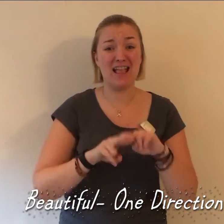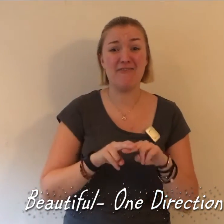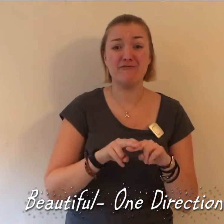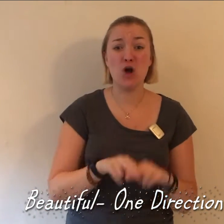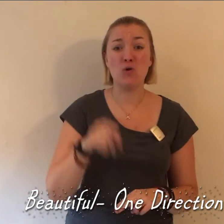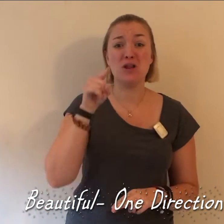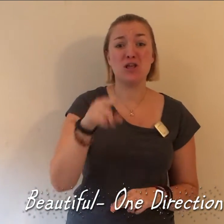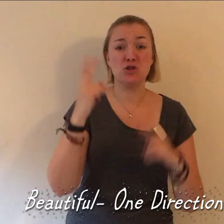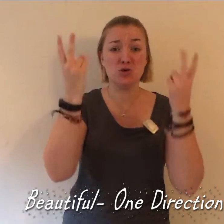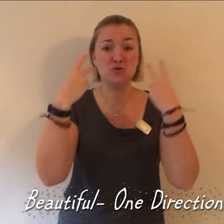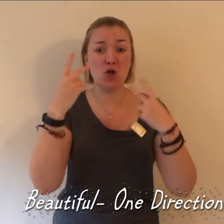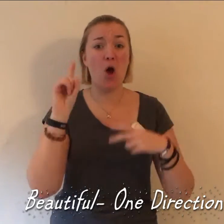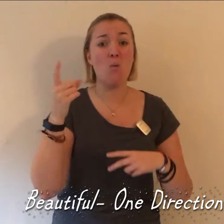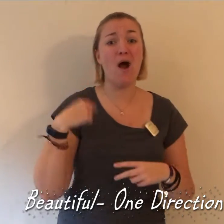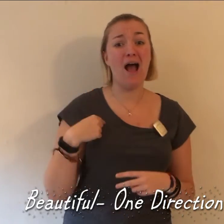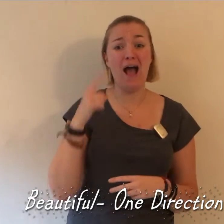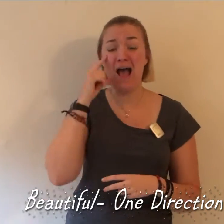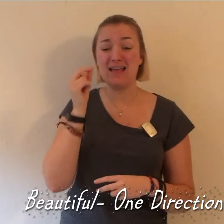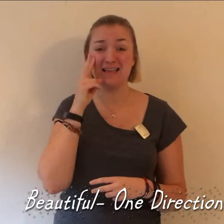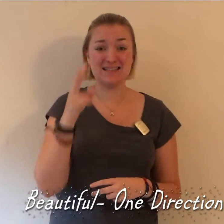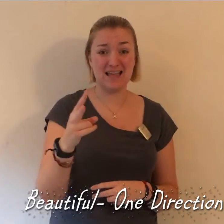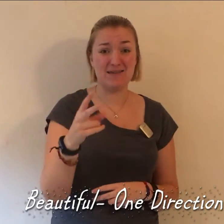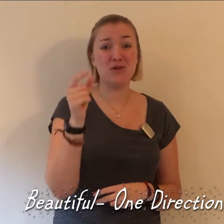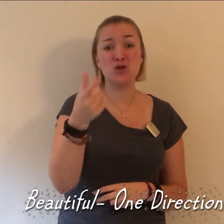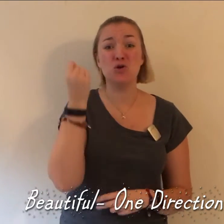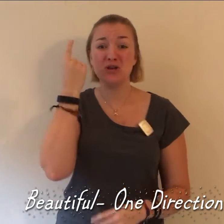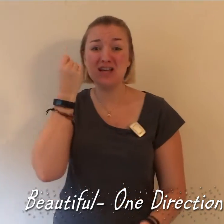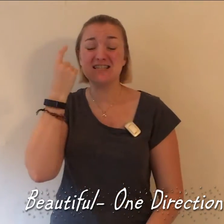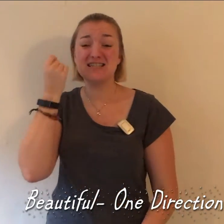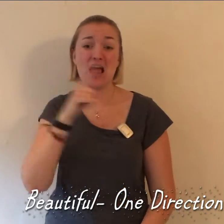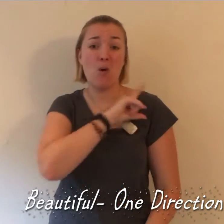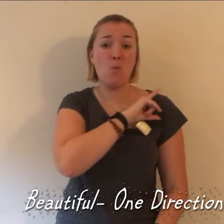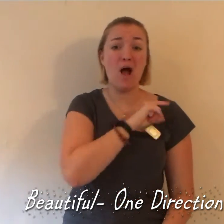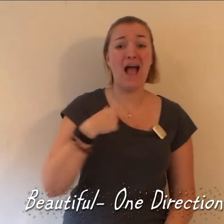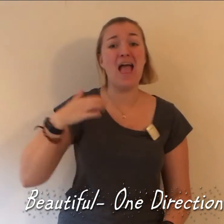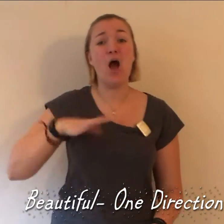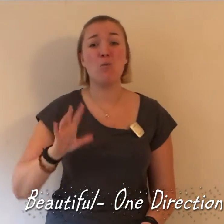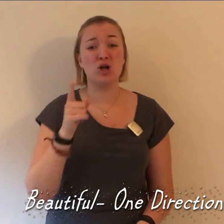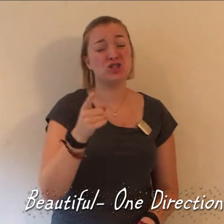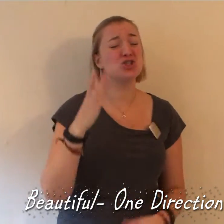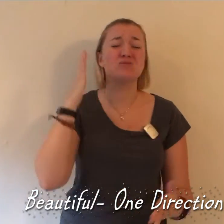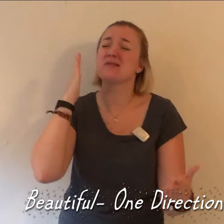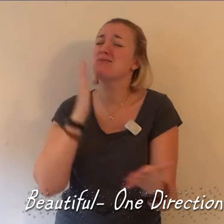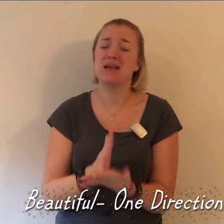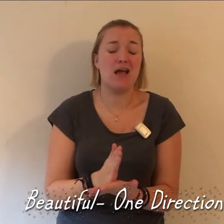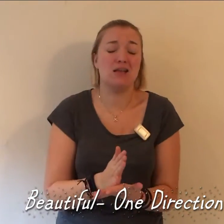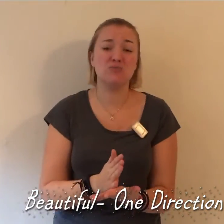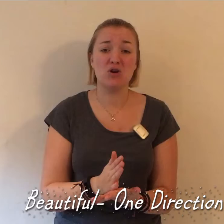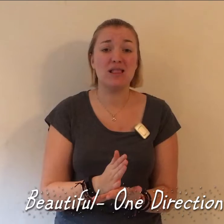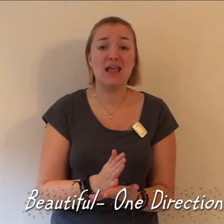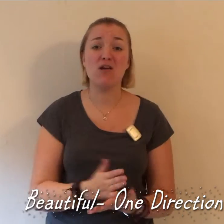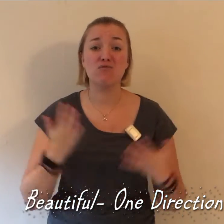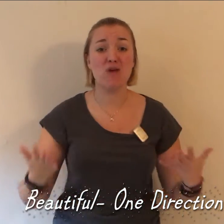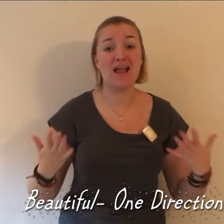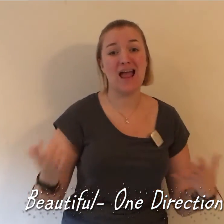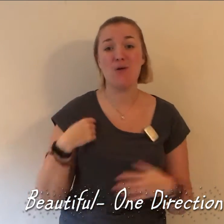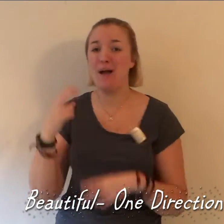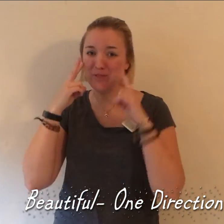Only you saw what I can see You understand why I want you so desperately Right now I'm